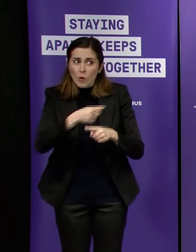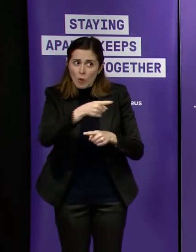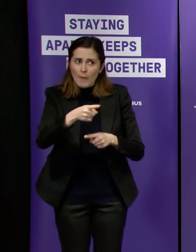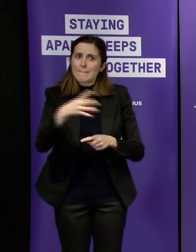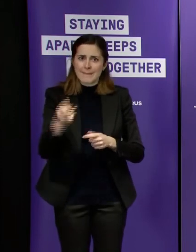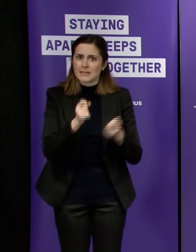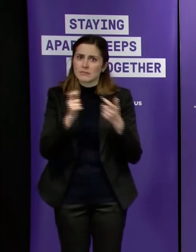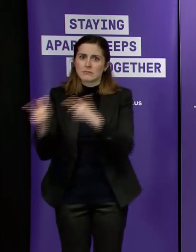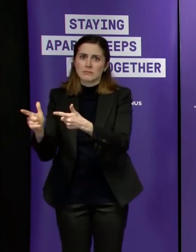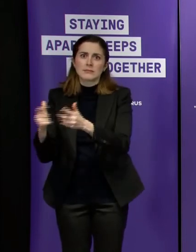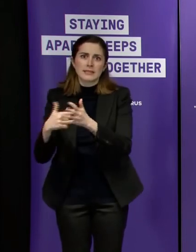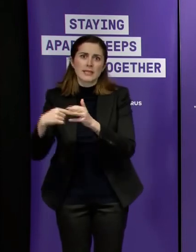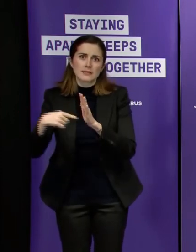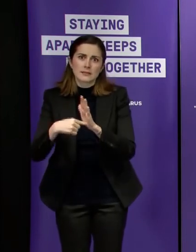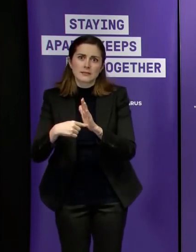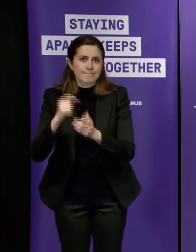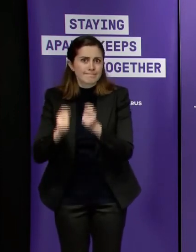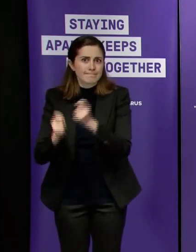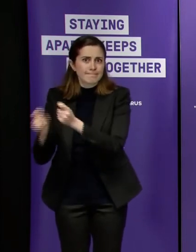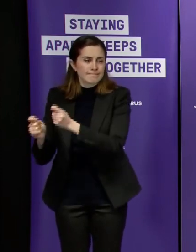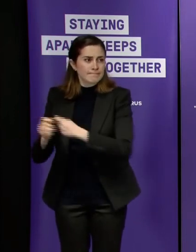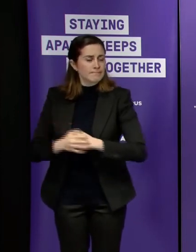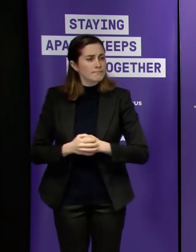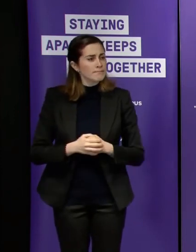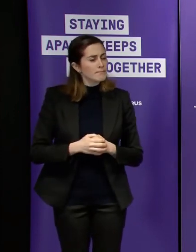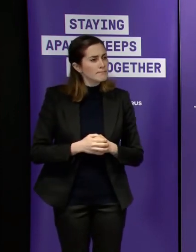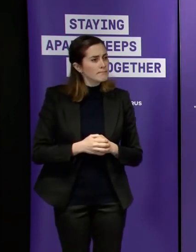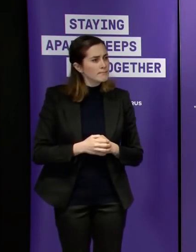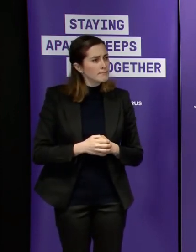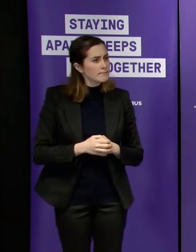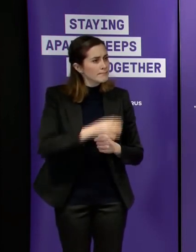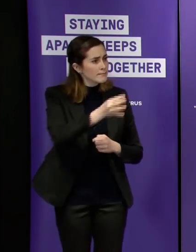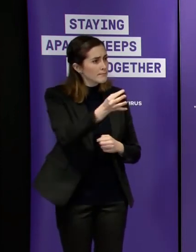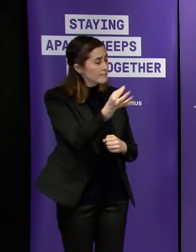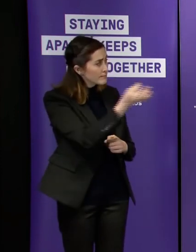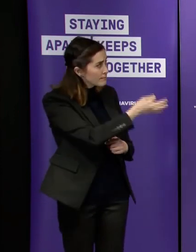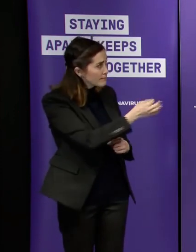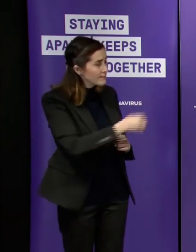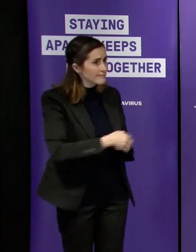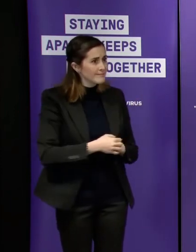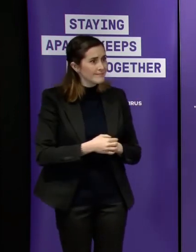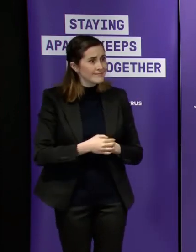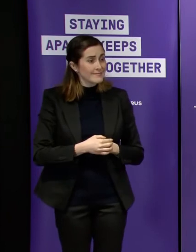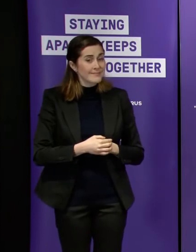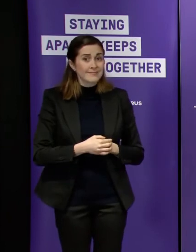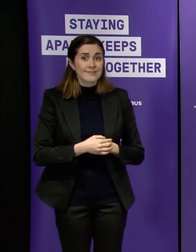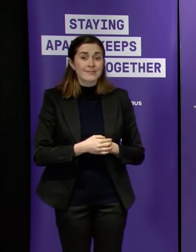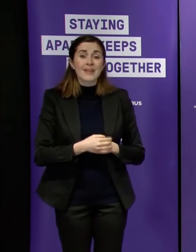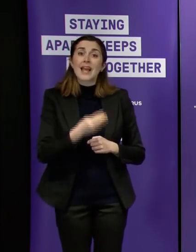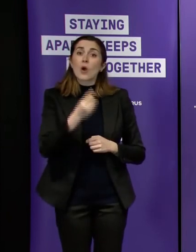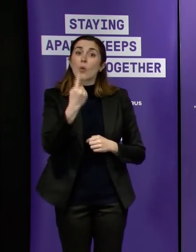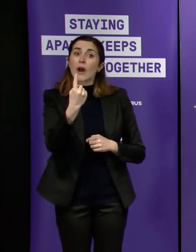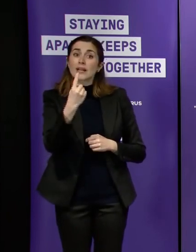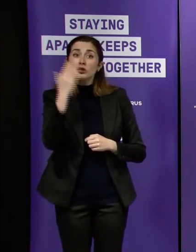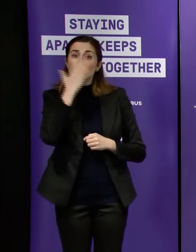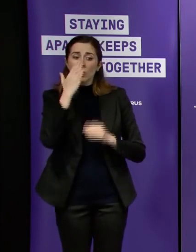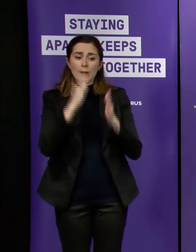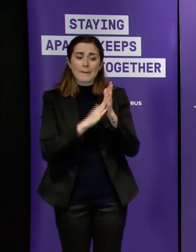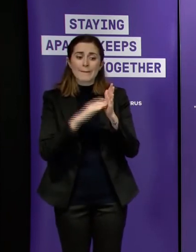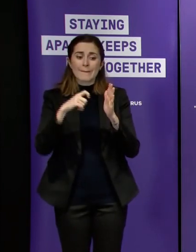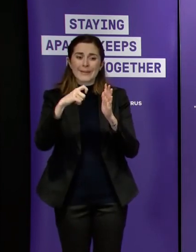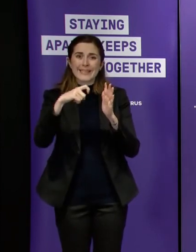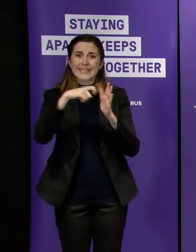well we're getting reports of hundreds of students gathering on um campus at mckinnon secondary college to uh